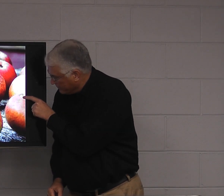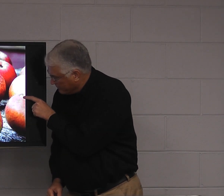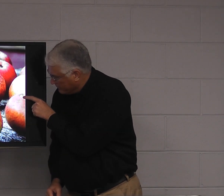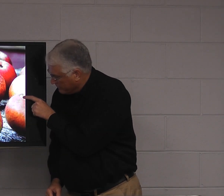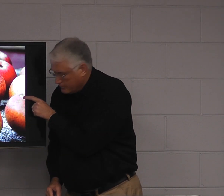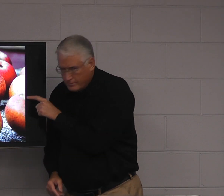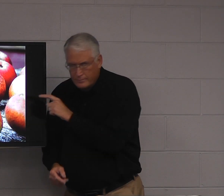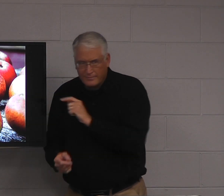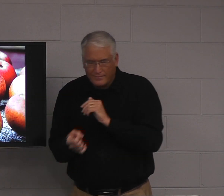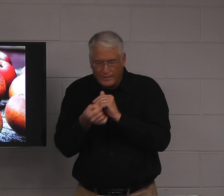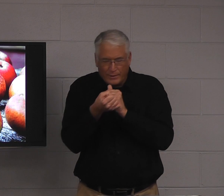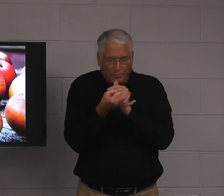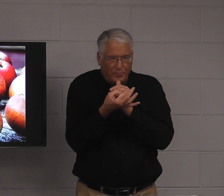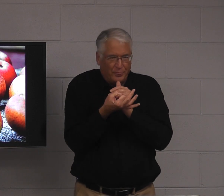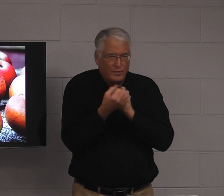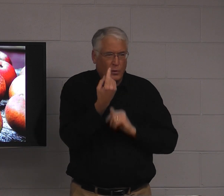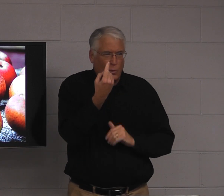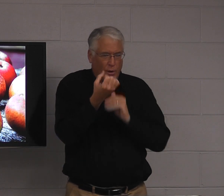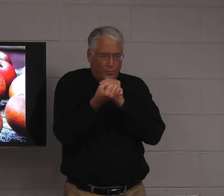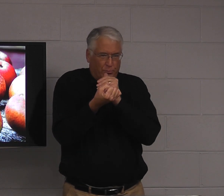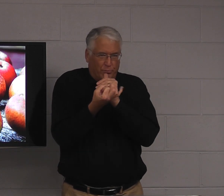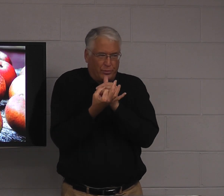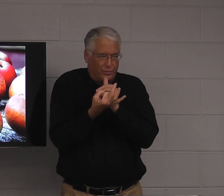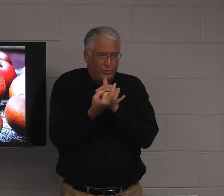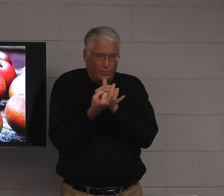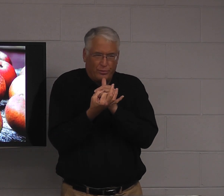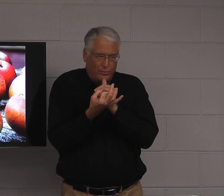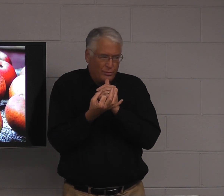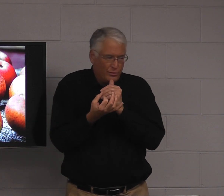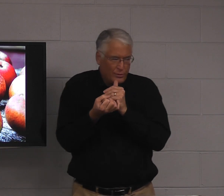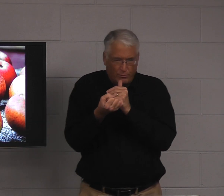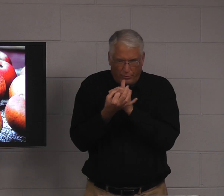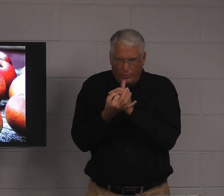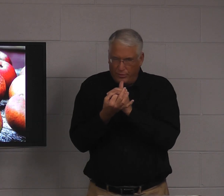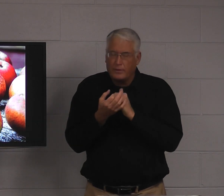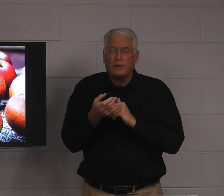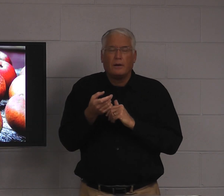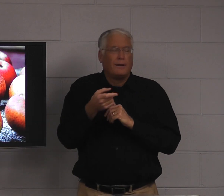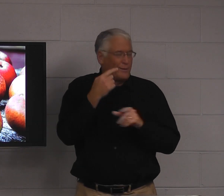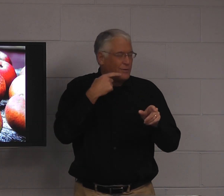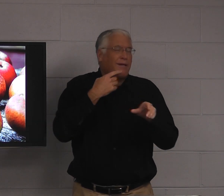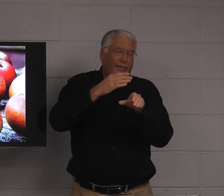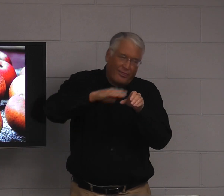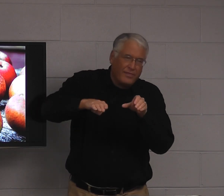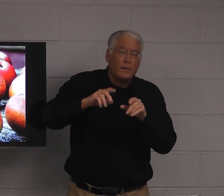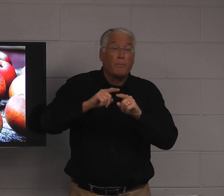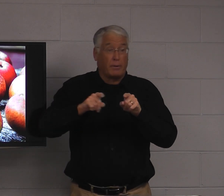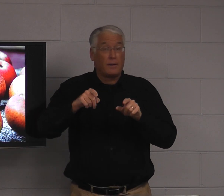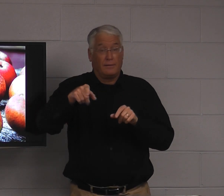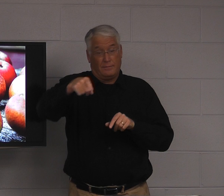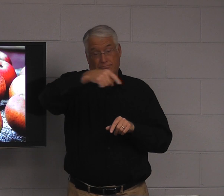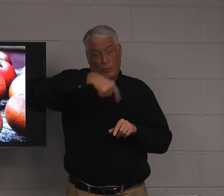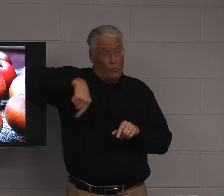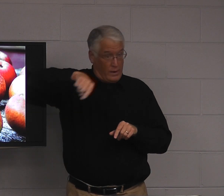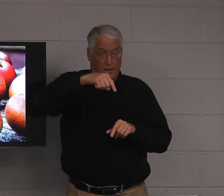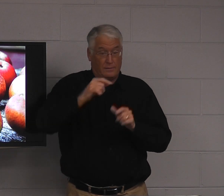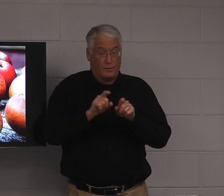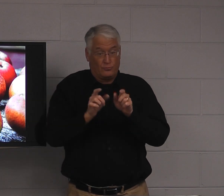What about this one little spot? Just one speck on this one apple. You can cut it off, yes. But,